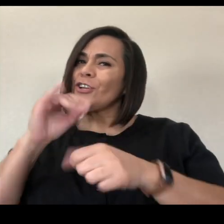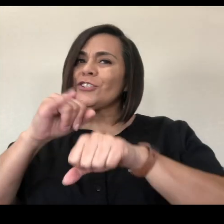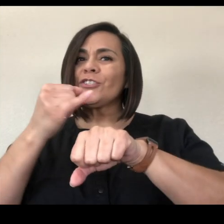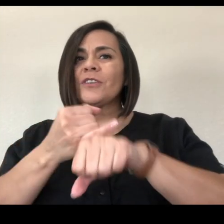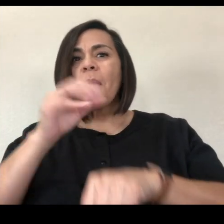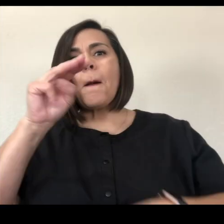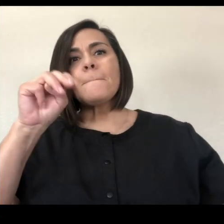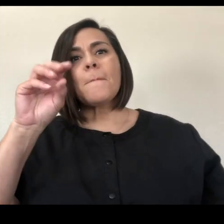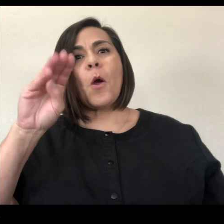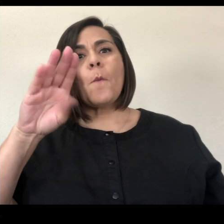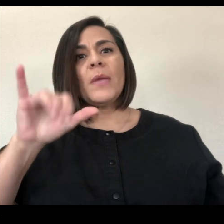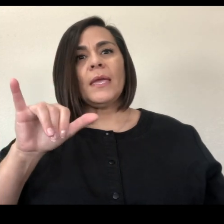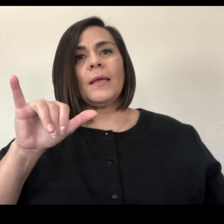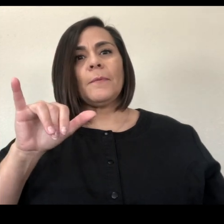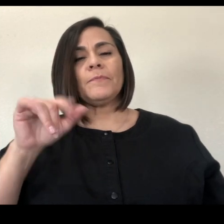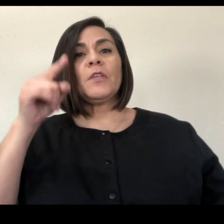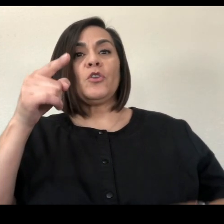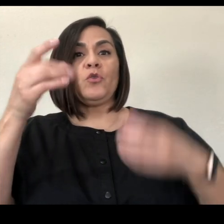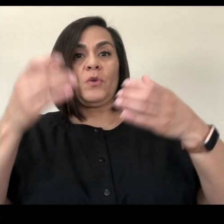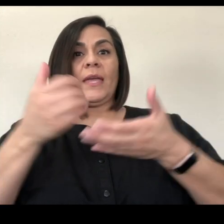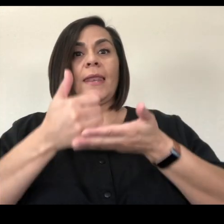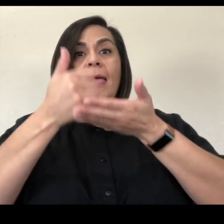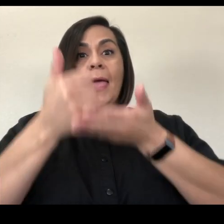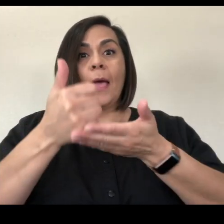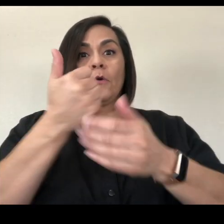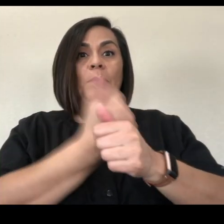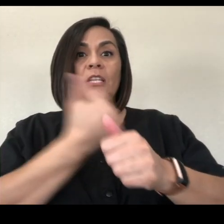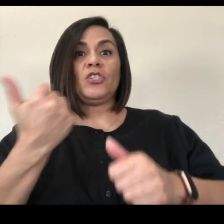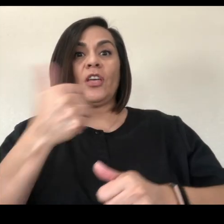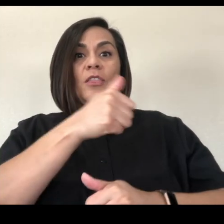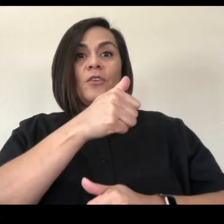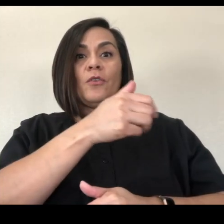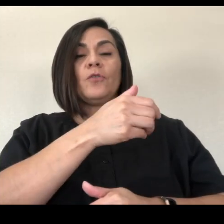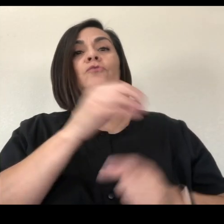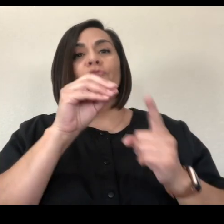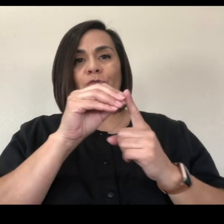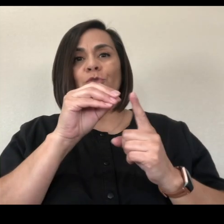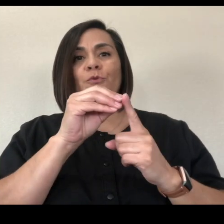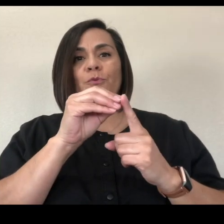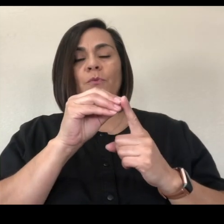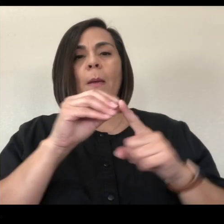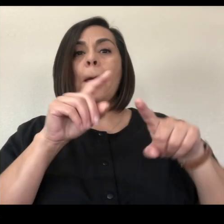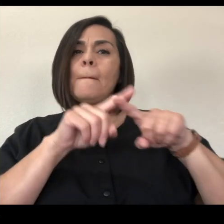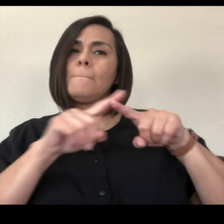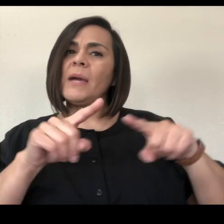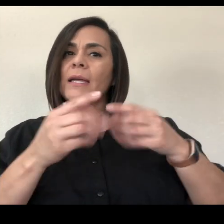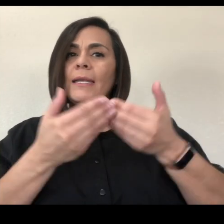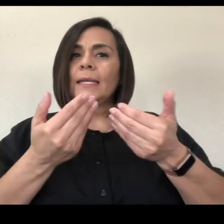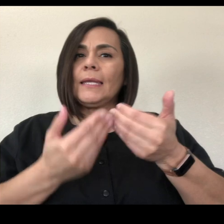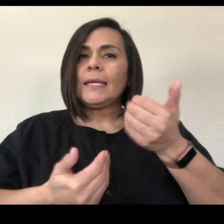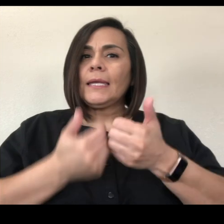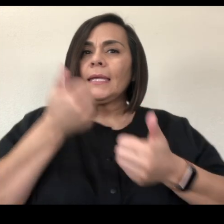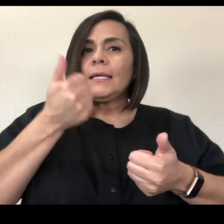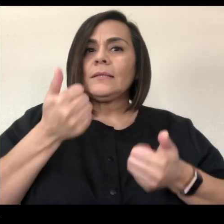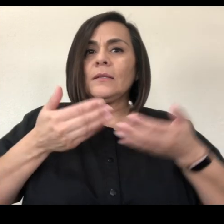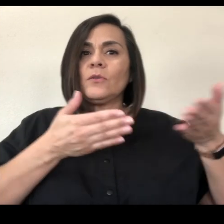You can make friends by helping each other, too. But the easiest way to make friends is to introduce